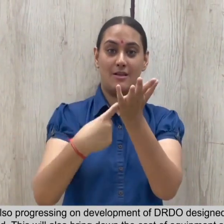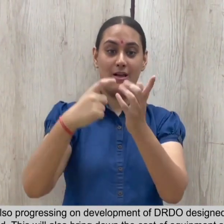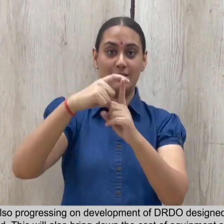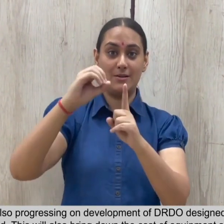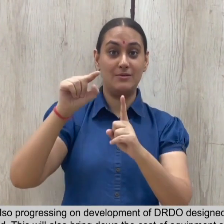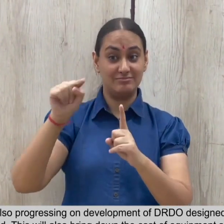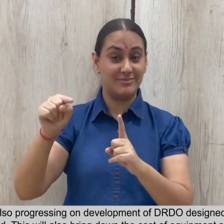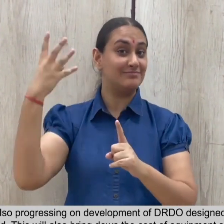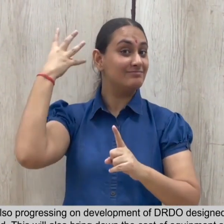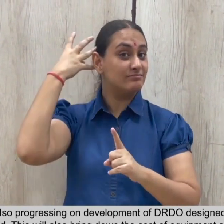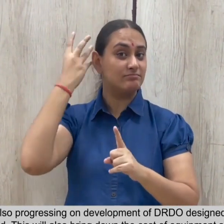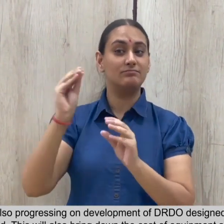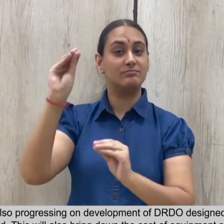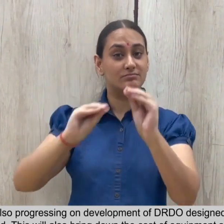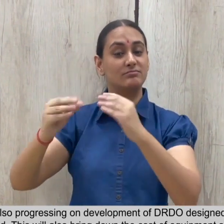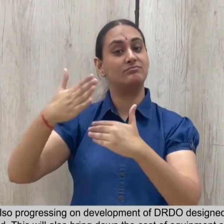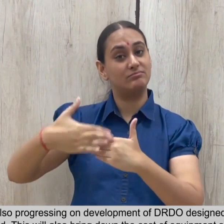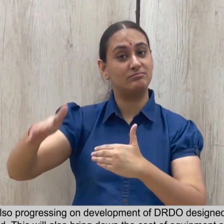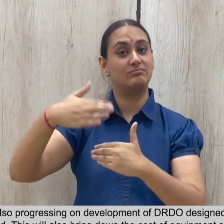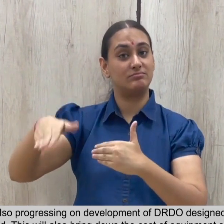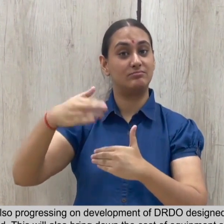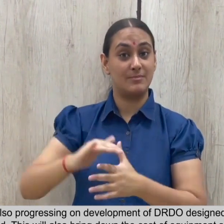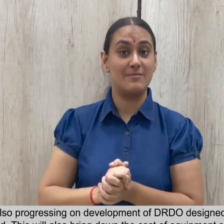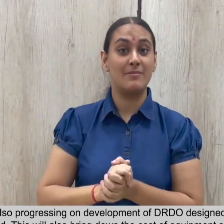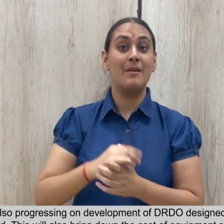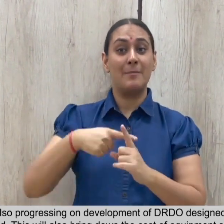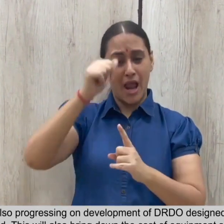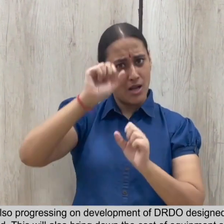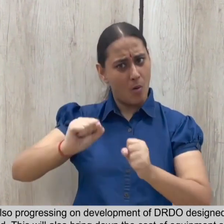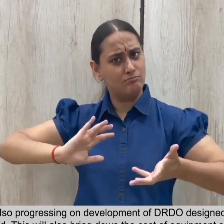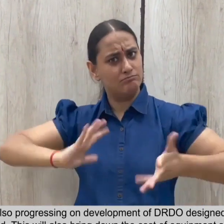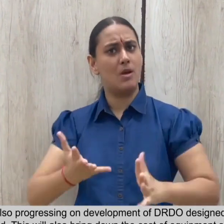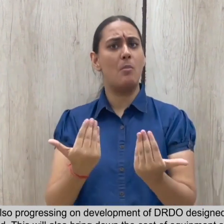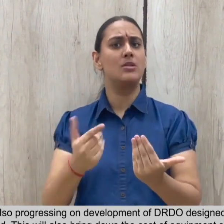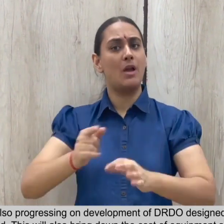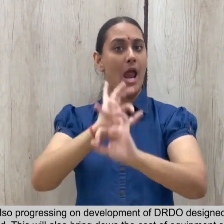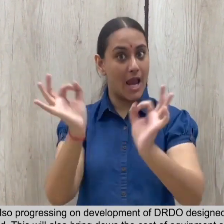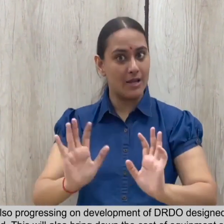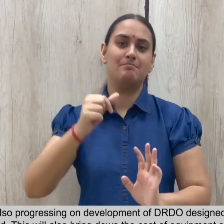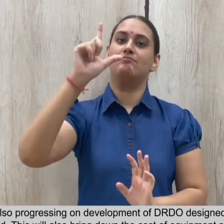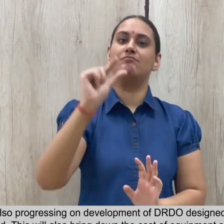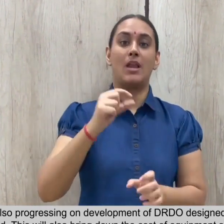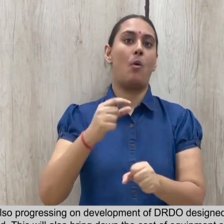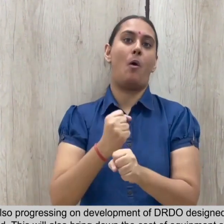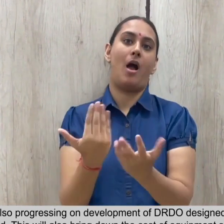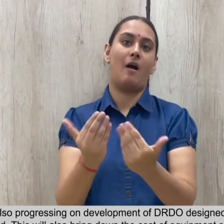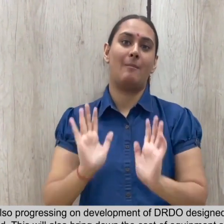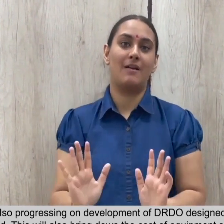DRDO-designed cochlear implant which is currently being imported. This will also bring down the cost of